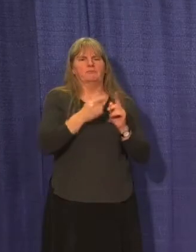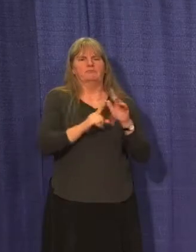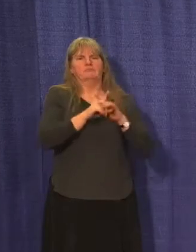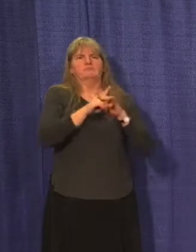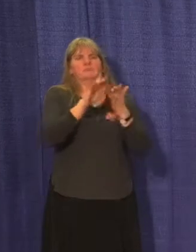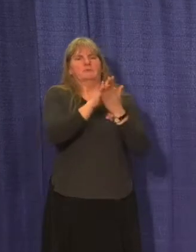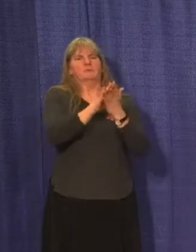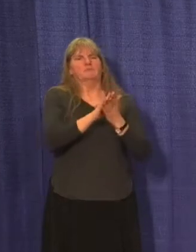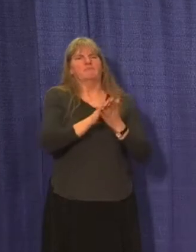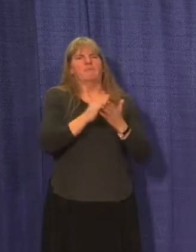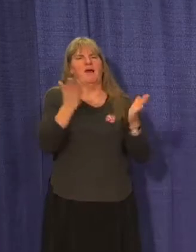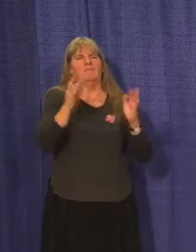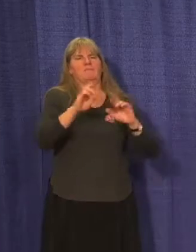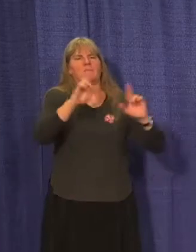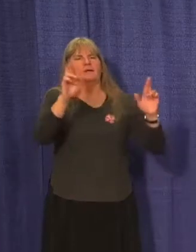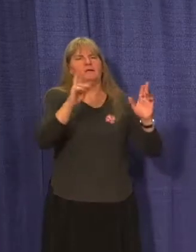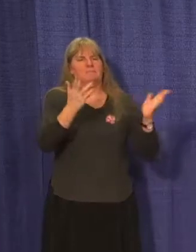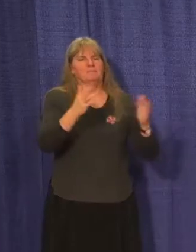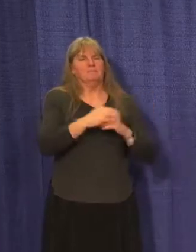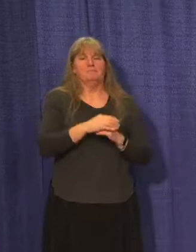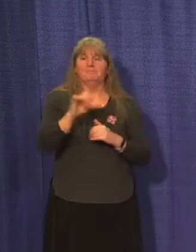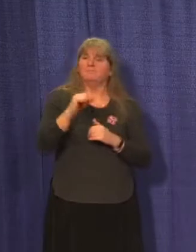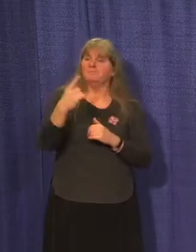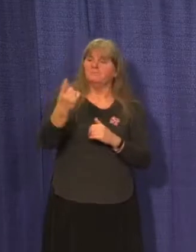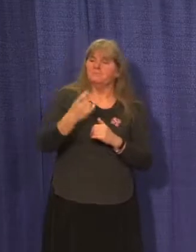Thank you. Danielle, do you have another question?